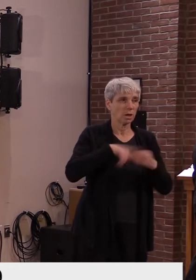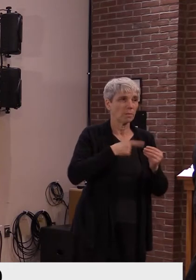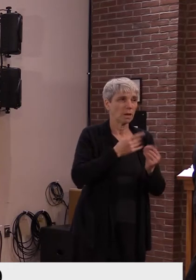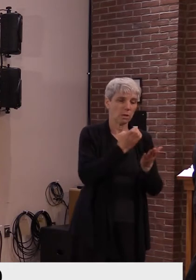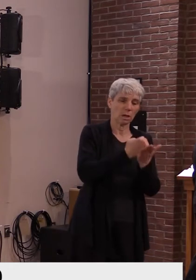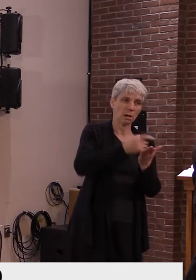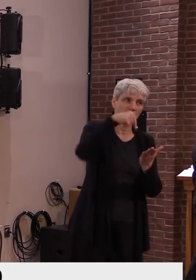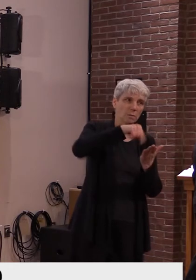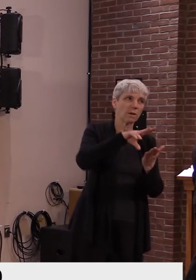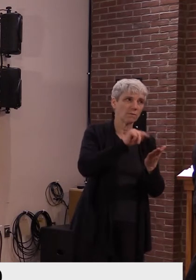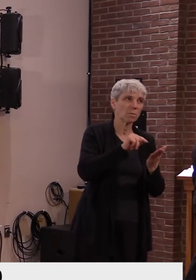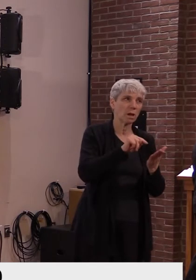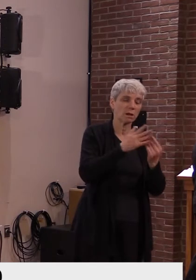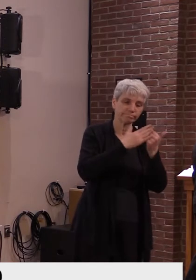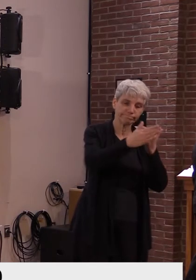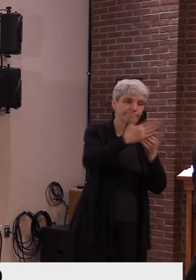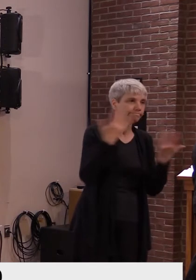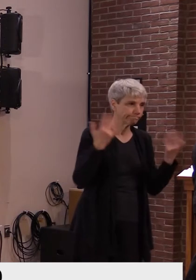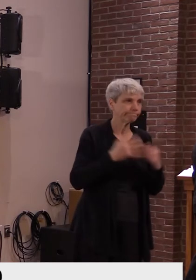here in Vermont.